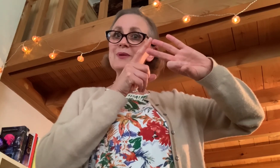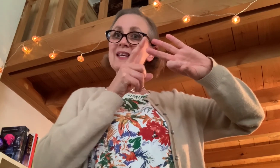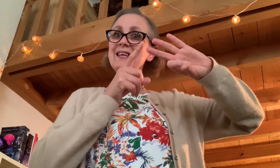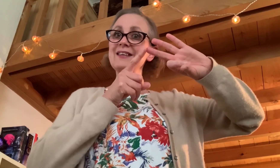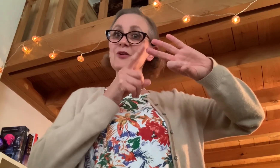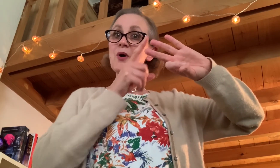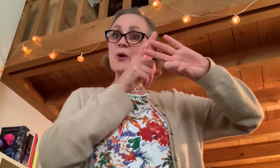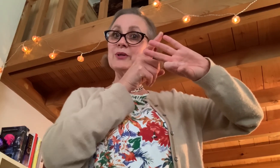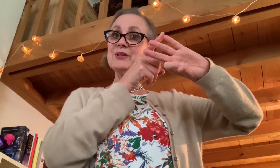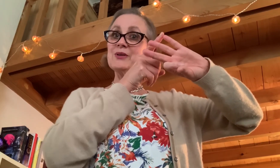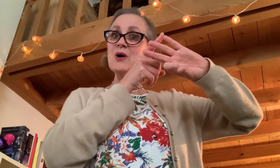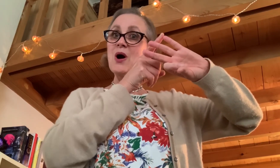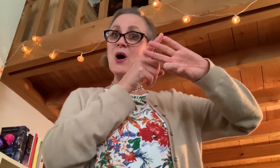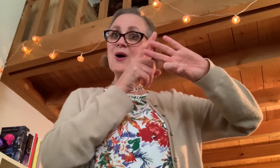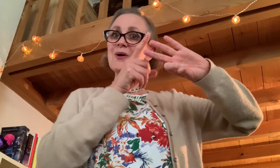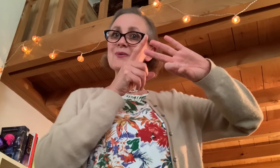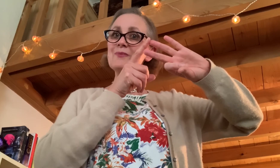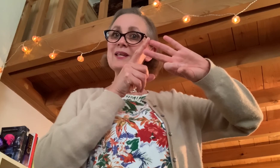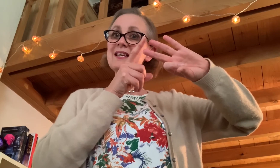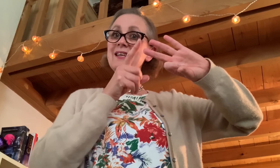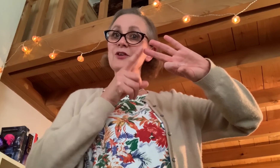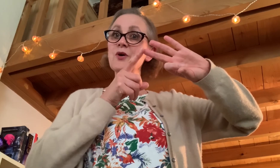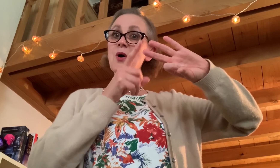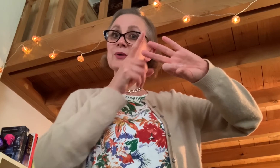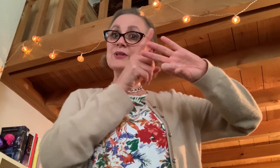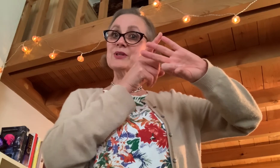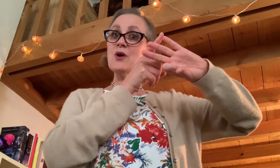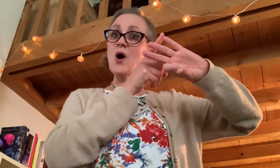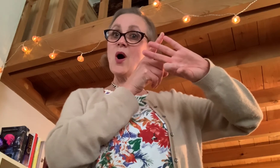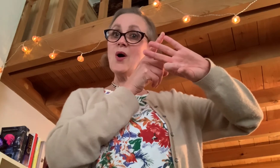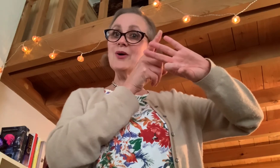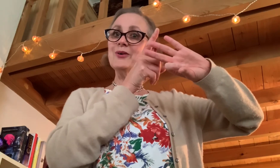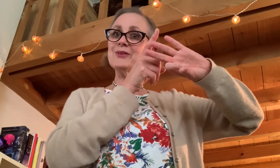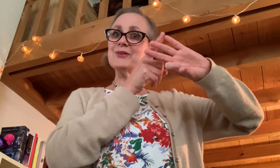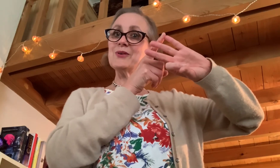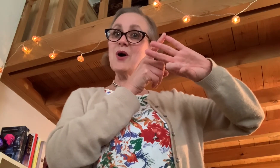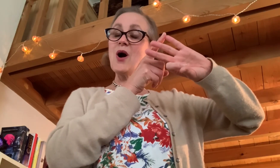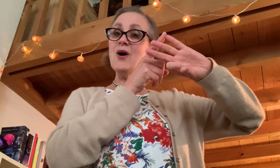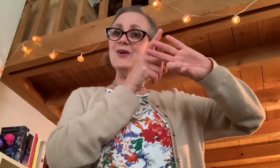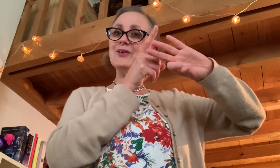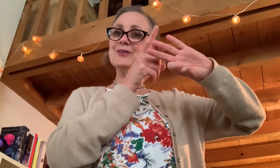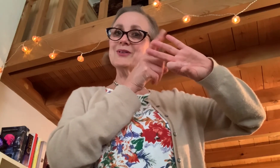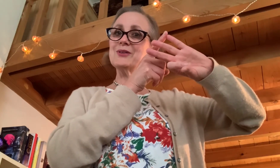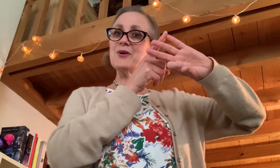me, doe, so, me, doe, so, so, so.